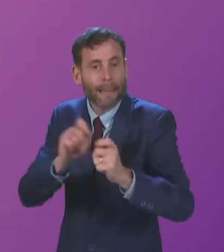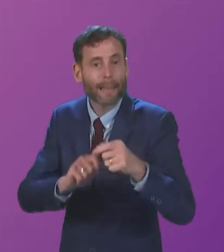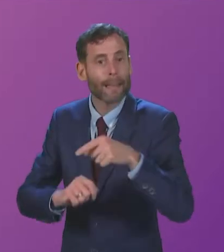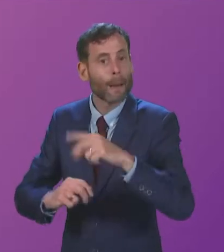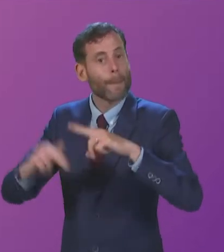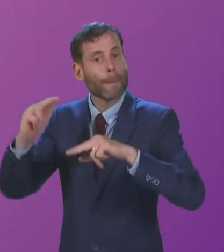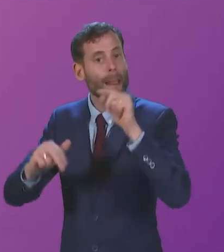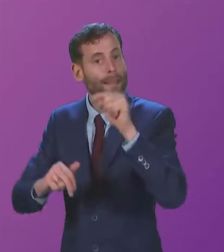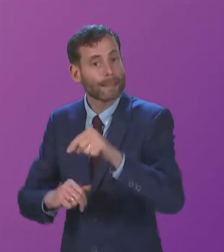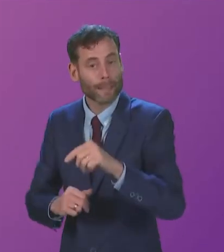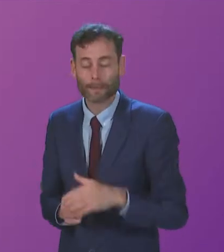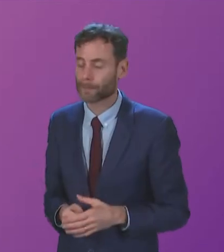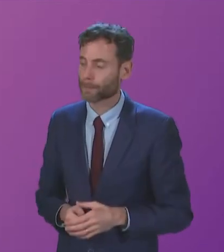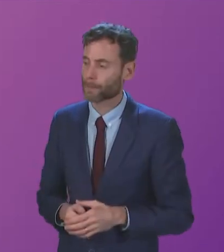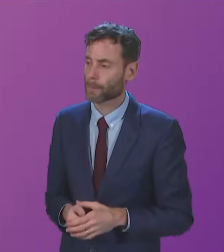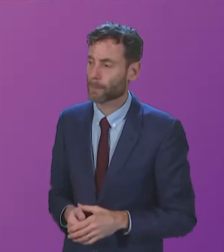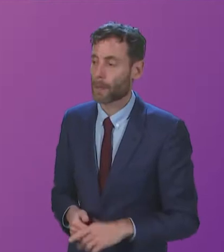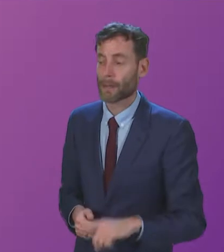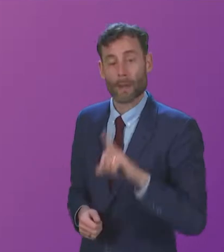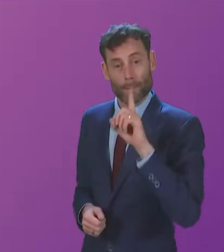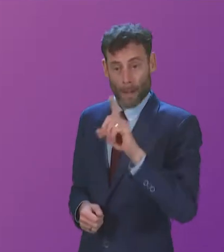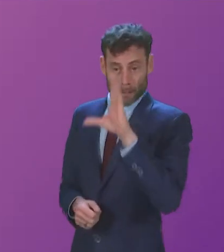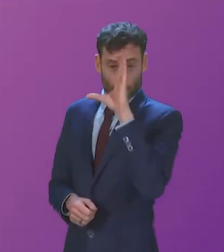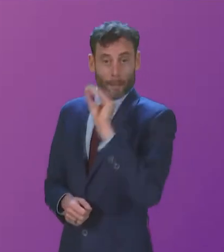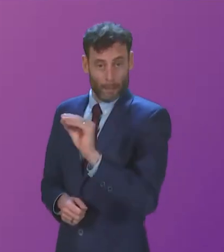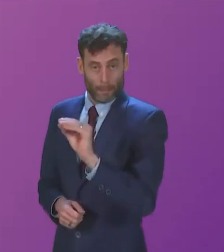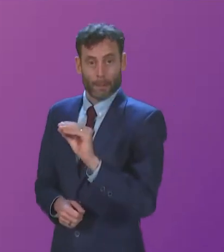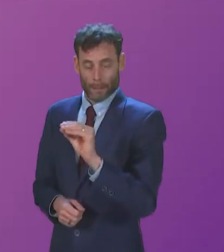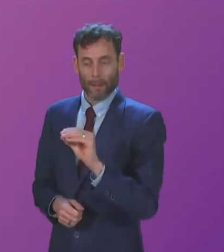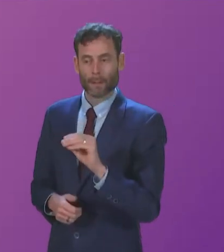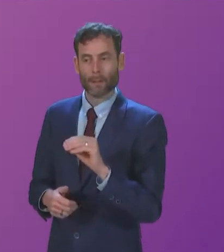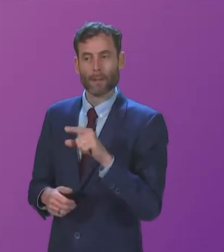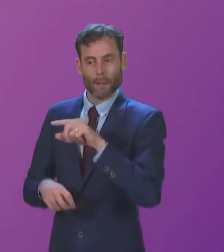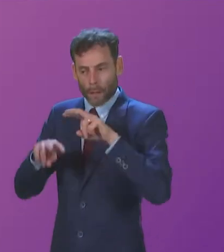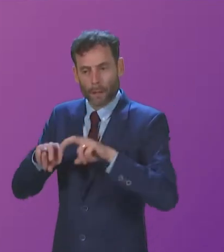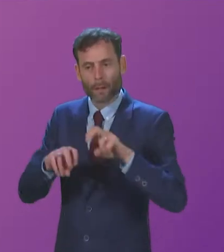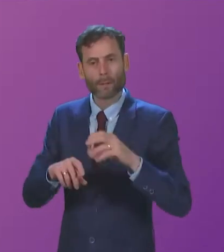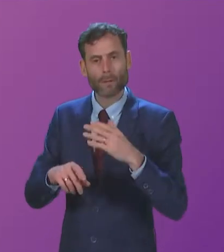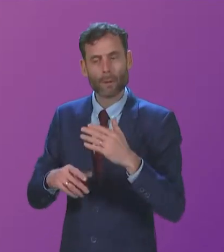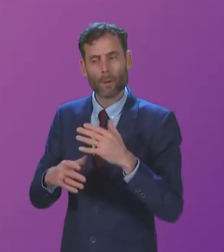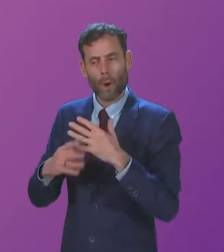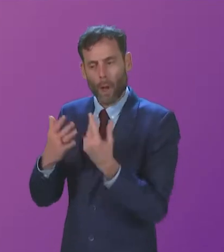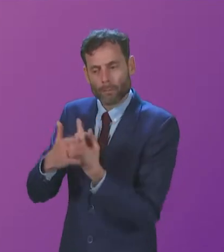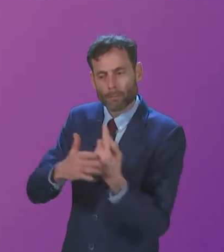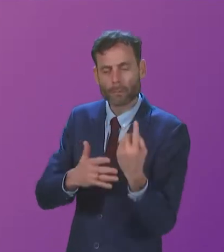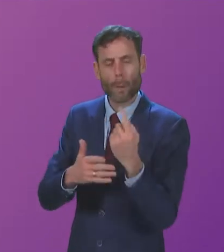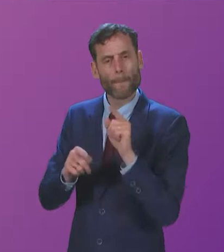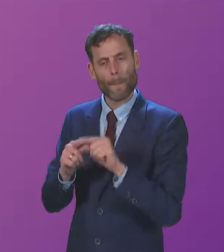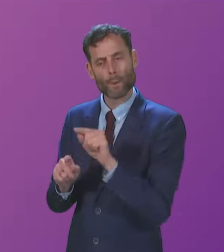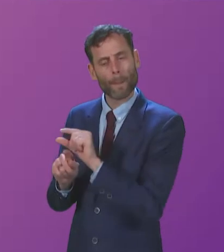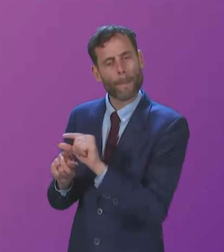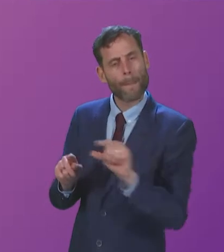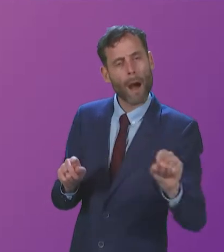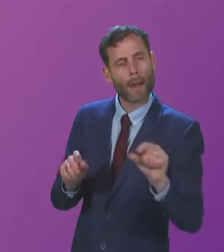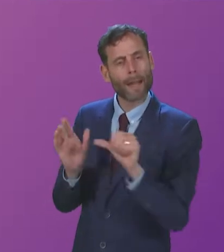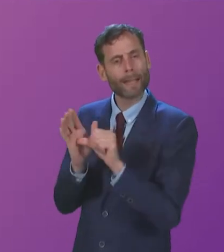I would stress that what has came to light in these have been quite minor issues, very much in the main, but we, of